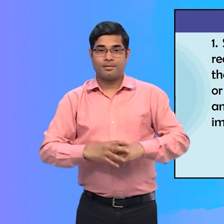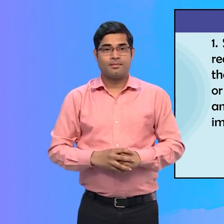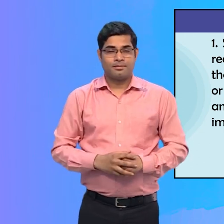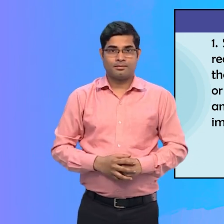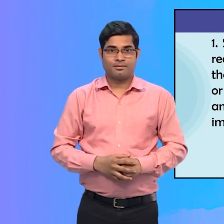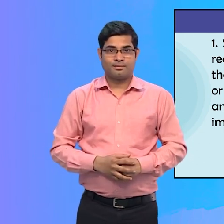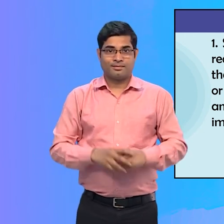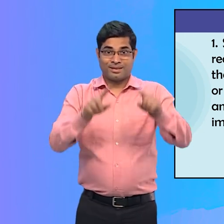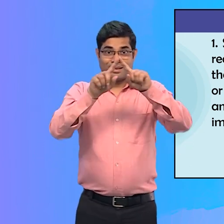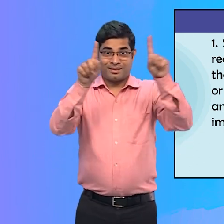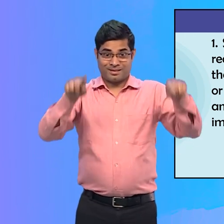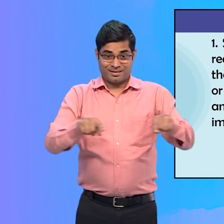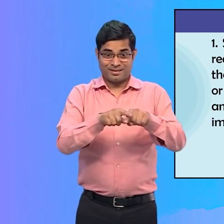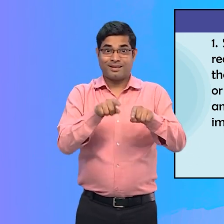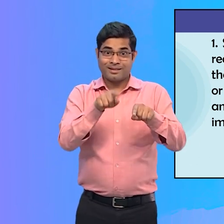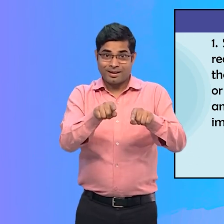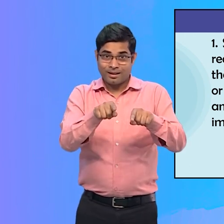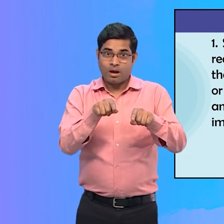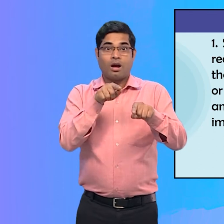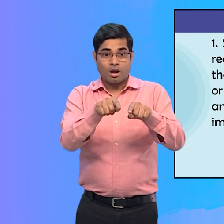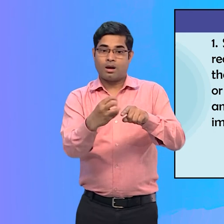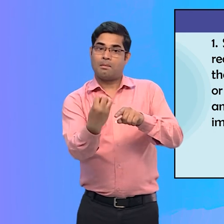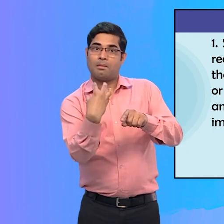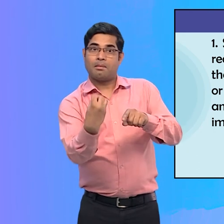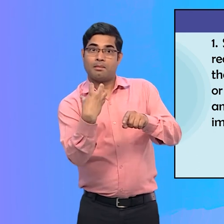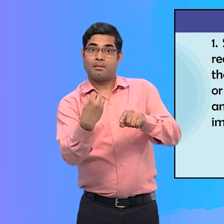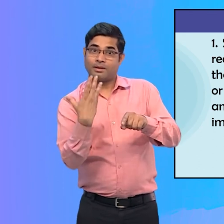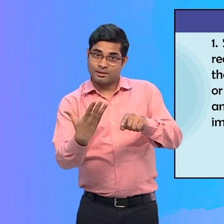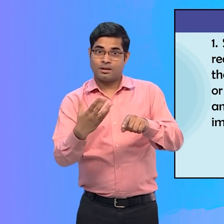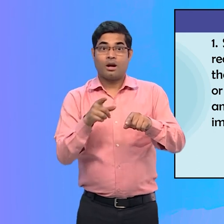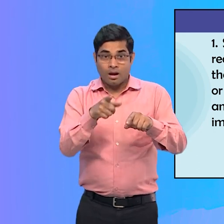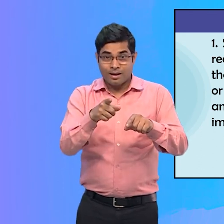A screen reader is a form of assistive technology, AT,